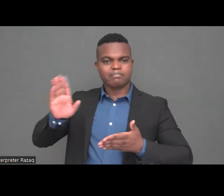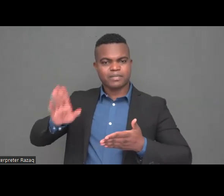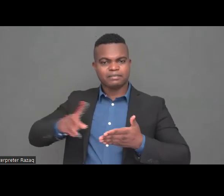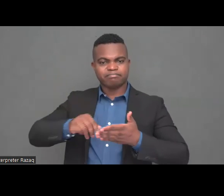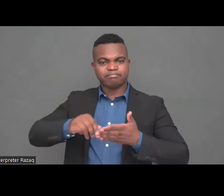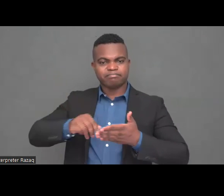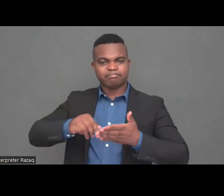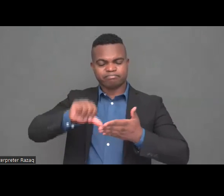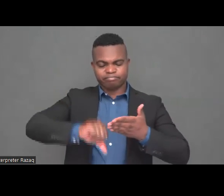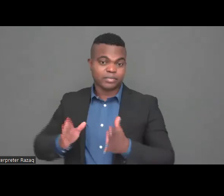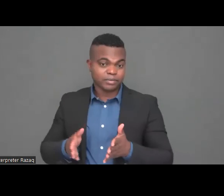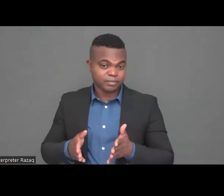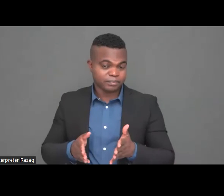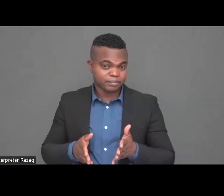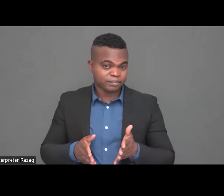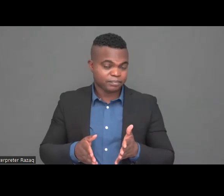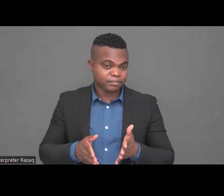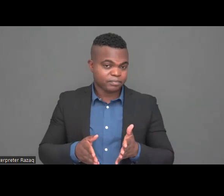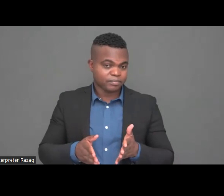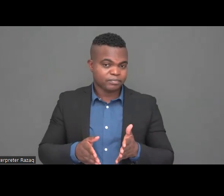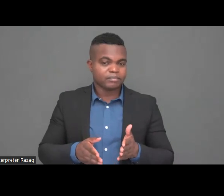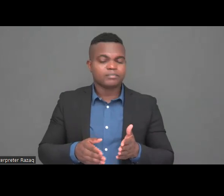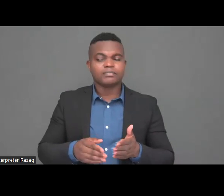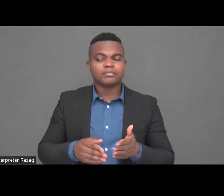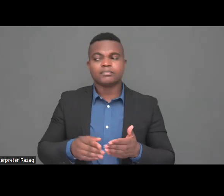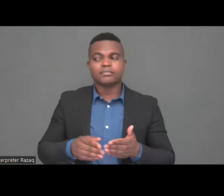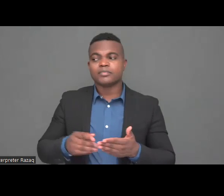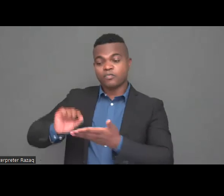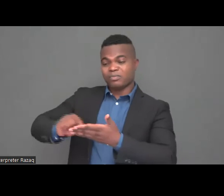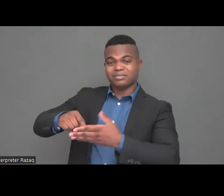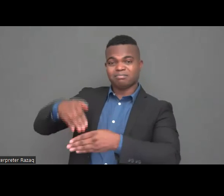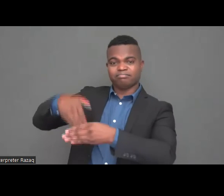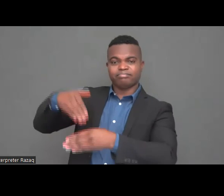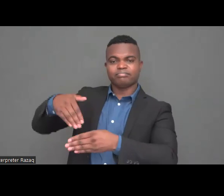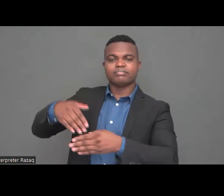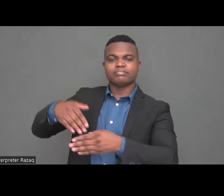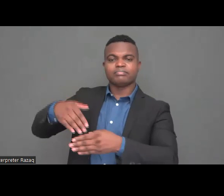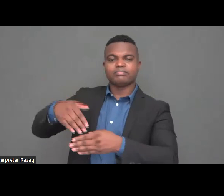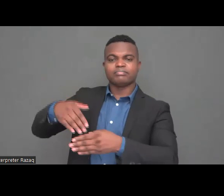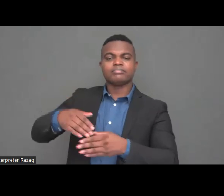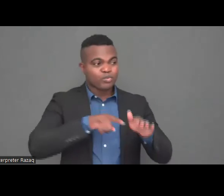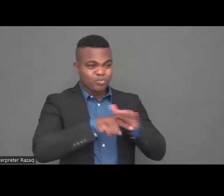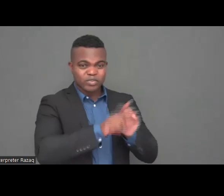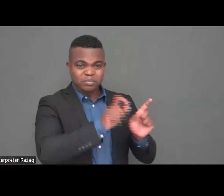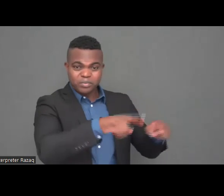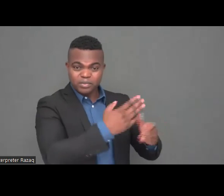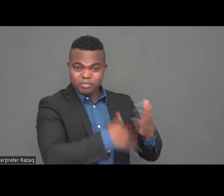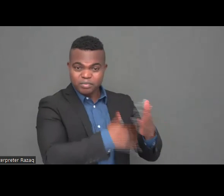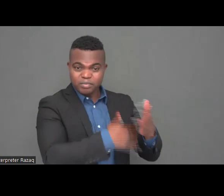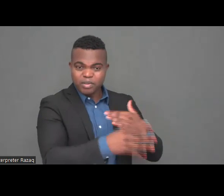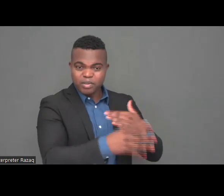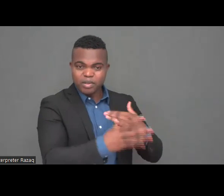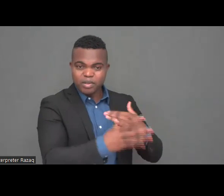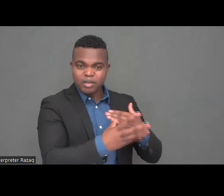Ukraine and I'm sure that we're going to continue mobilizing all